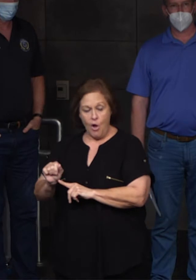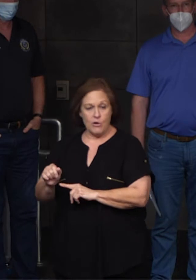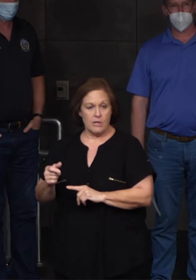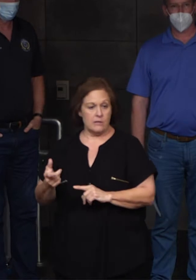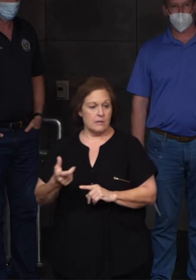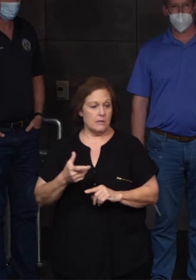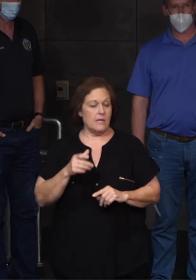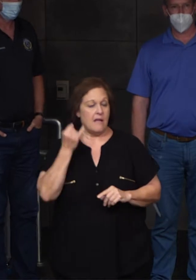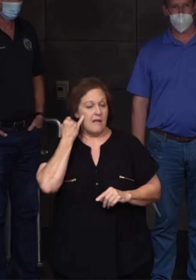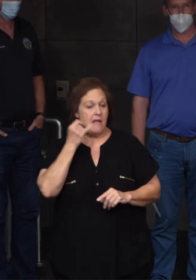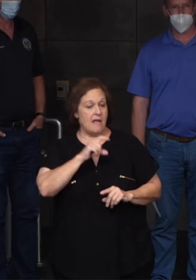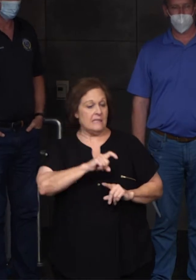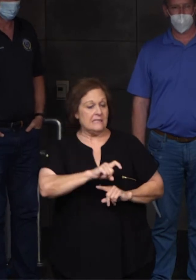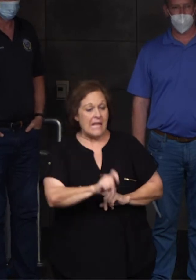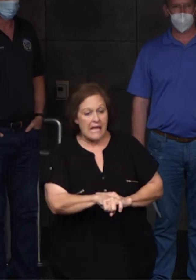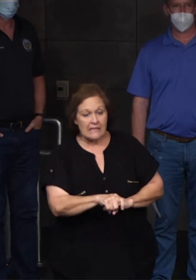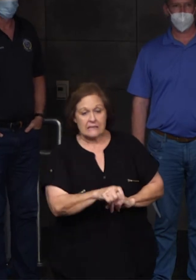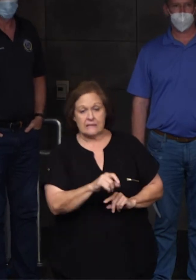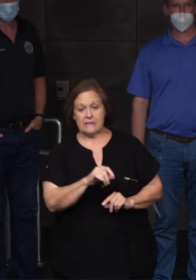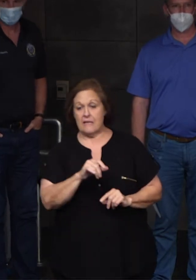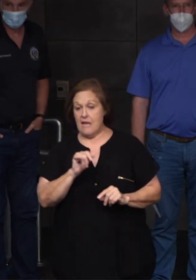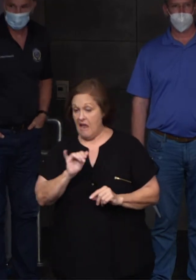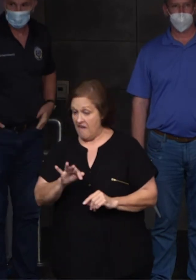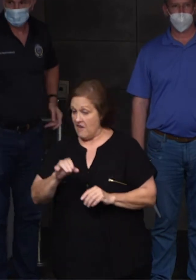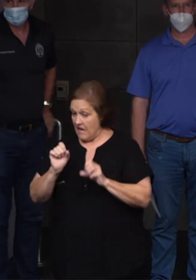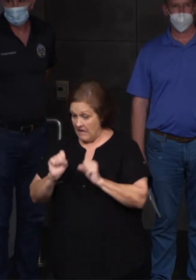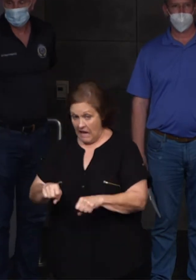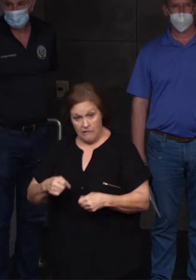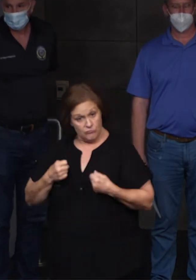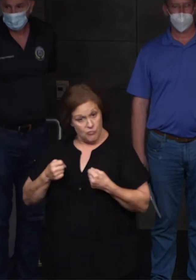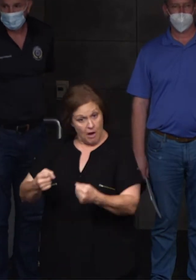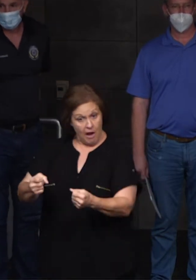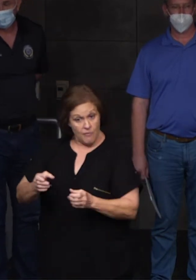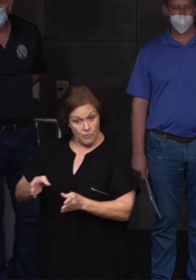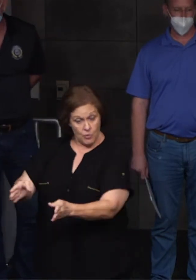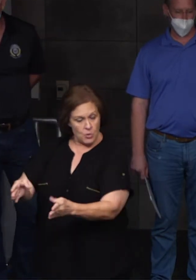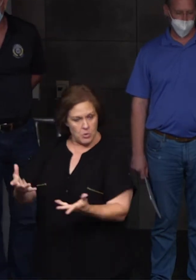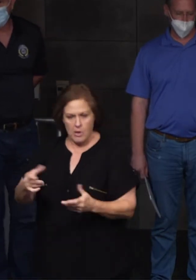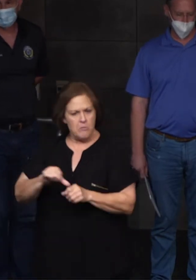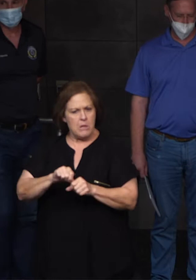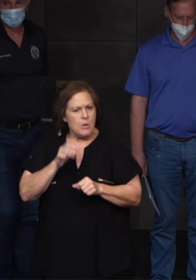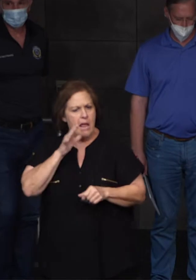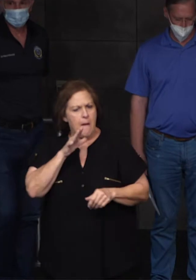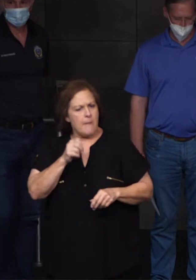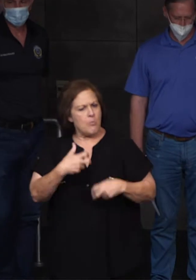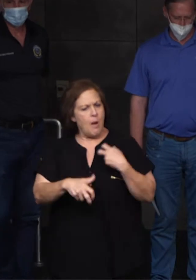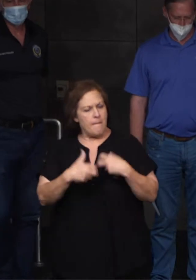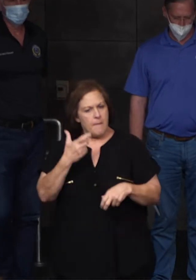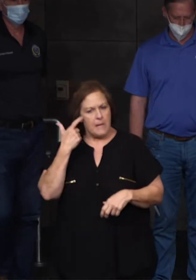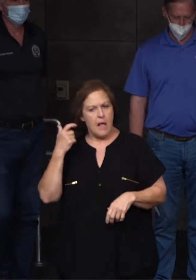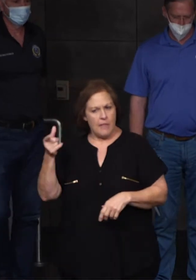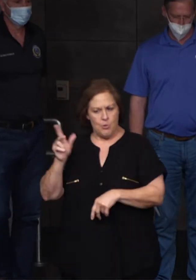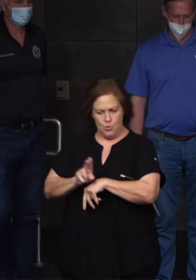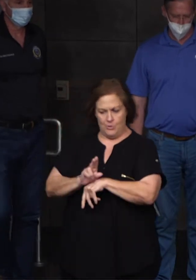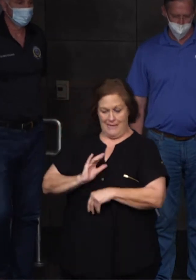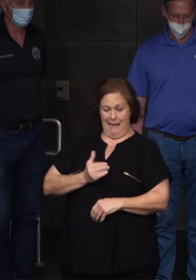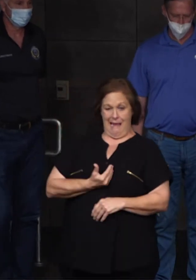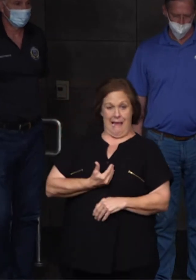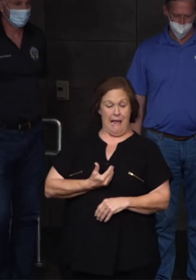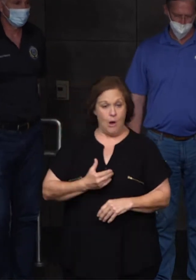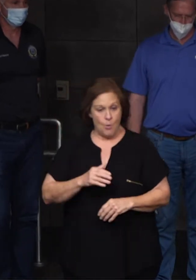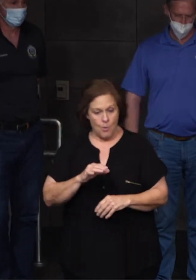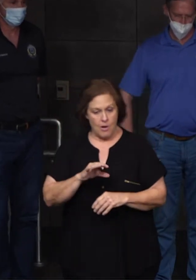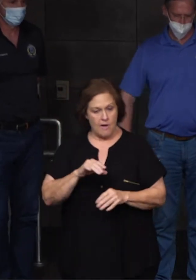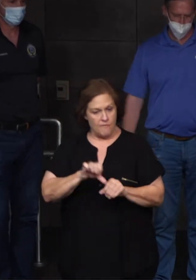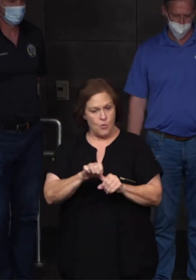maybe Texas and the roads were passable, the fuel would not be so much an issue because they would be using our fuel from our refineries.